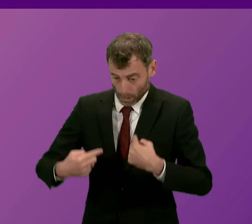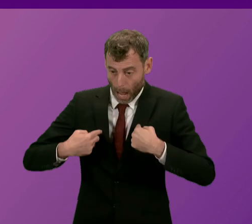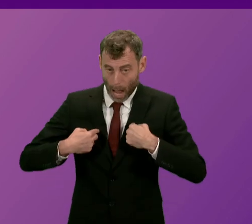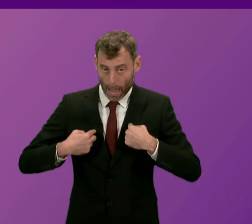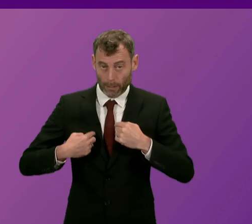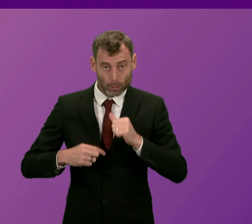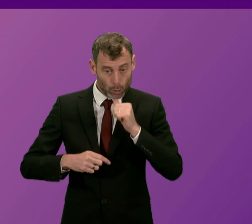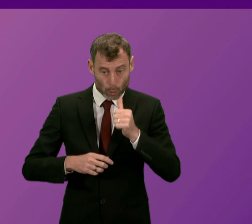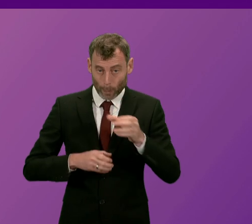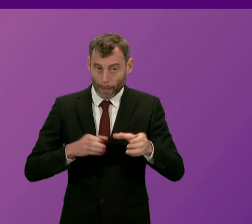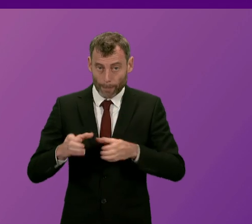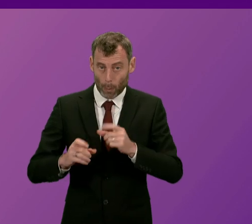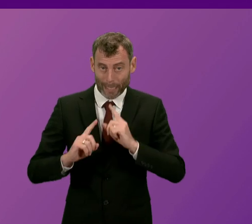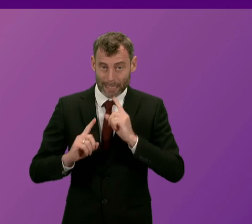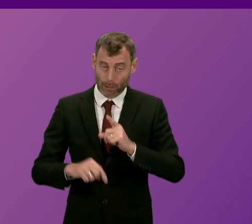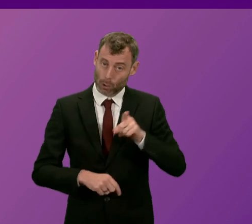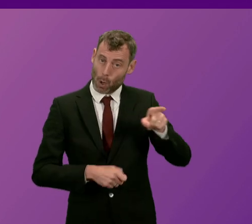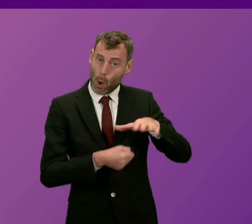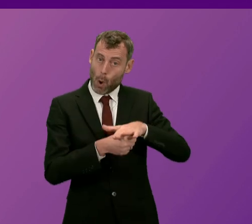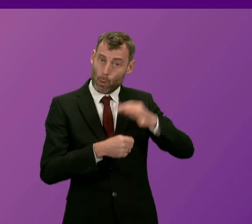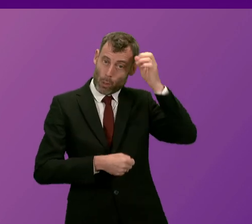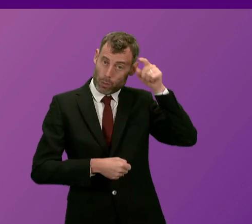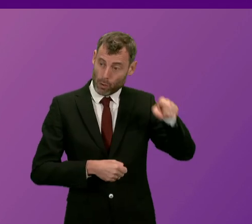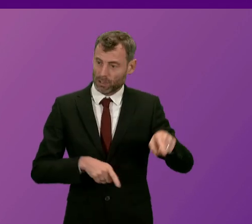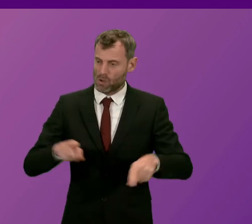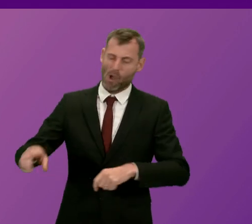Conservative Party's in a pretty dismal position.